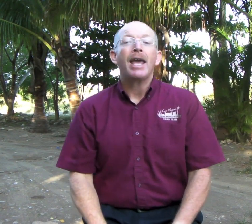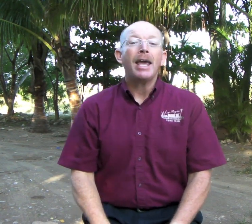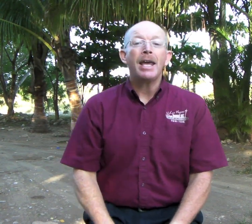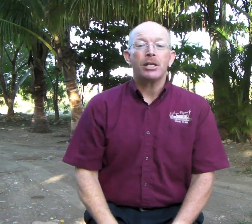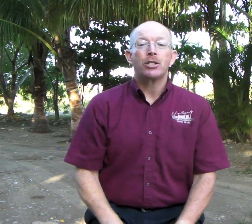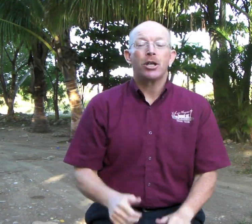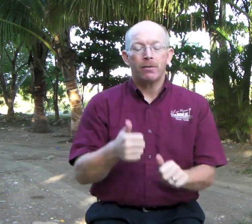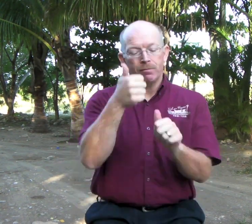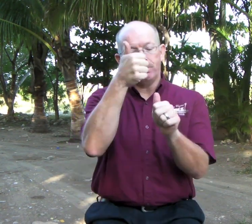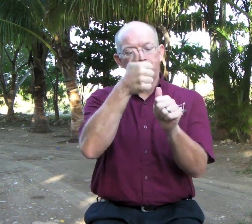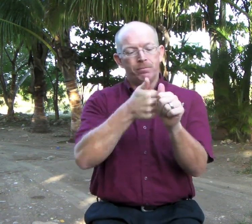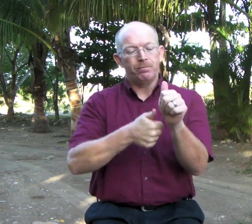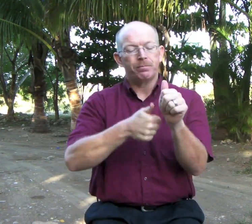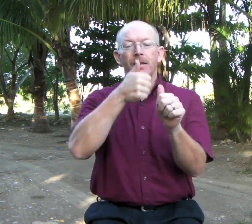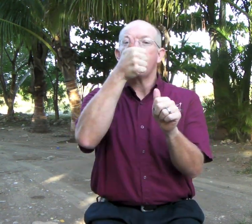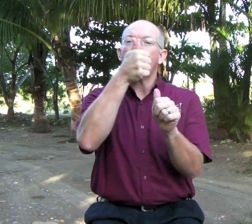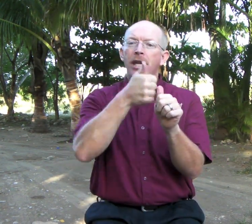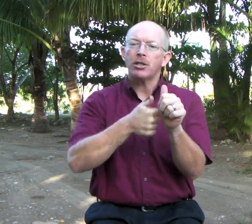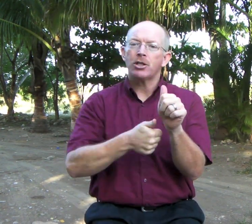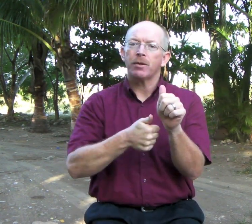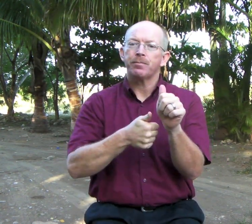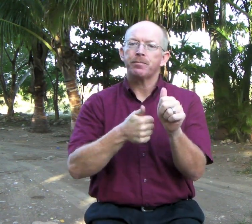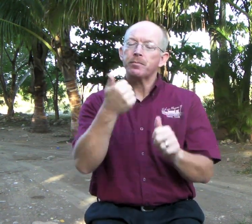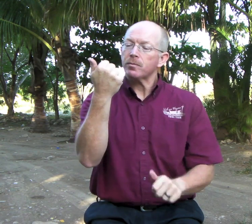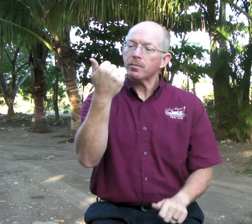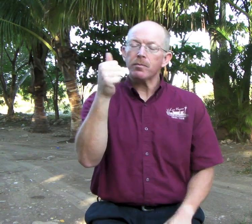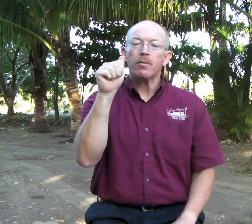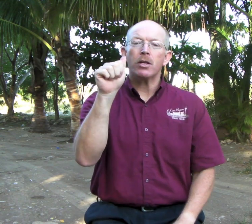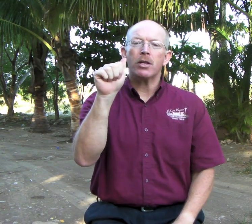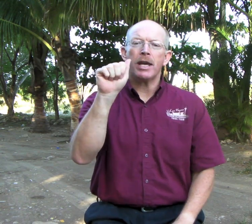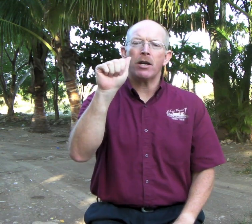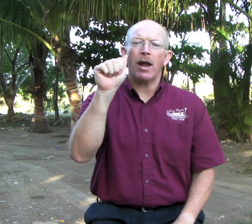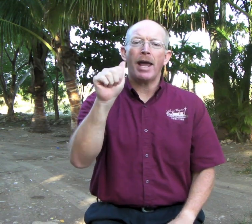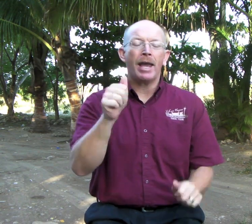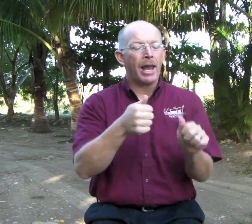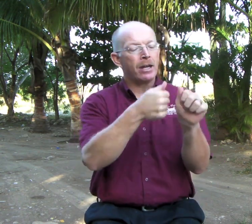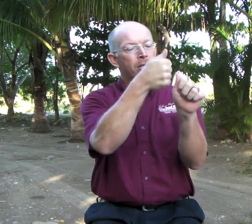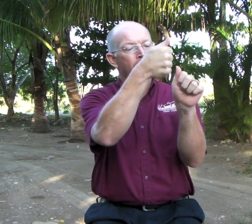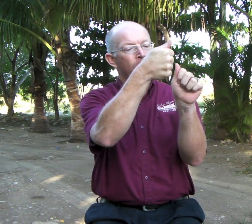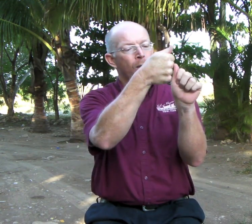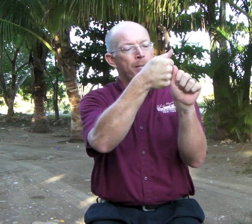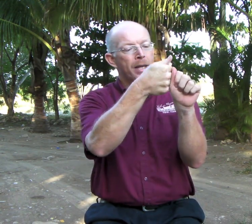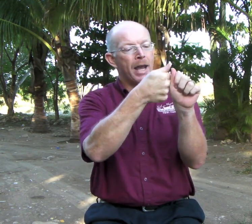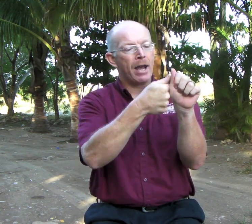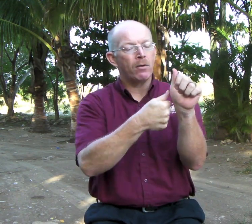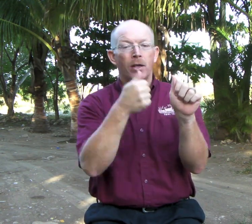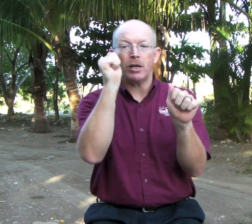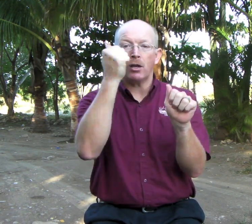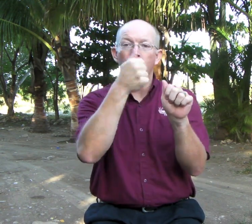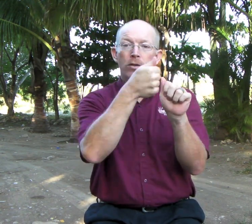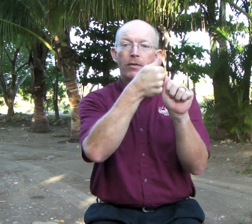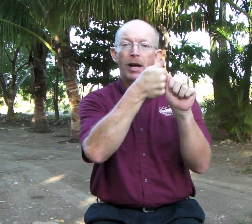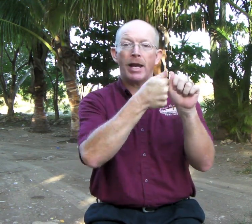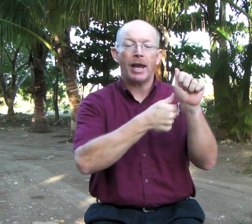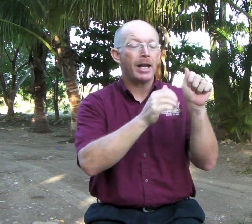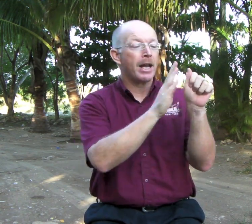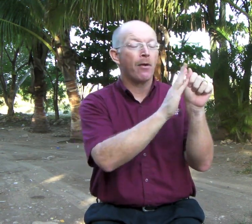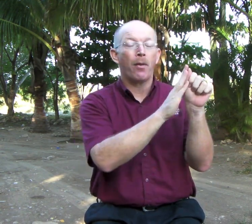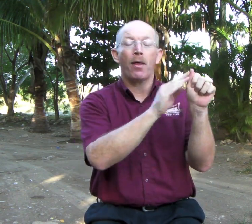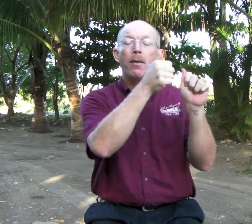Each. Each. You take your A hand and you're going to rub it down the knuckles of your A hand down to the